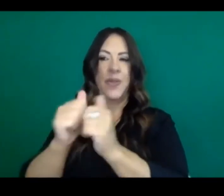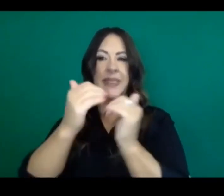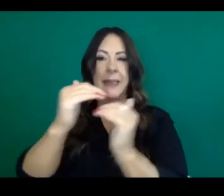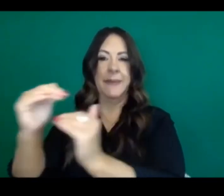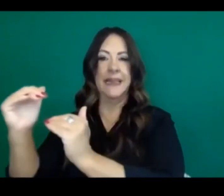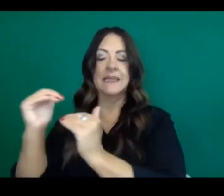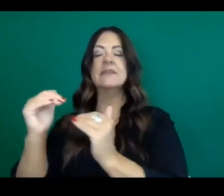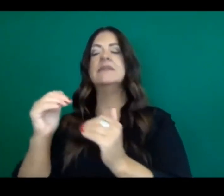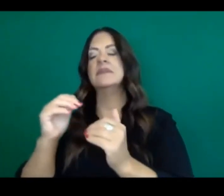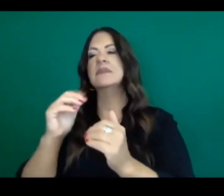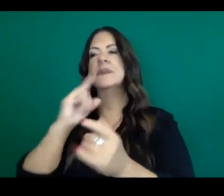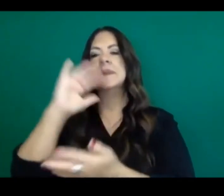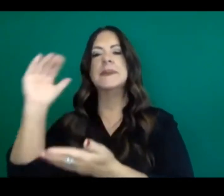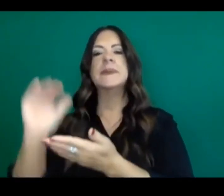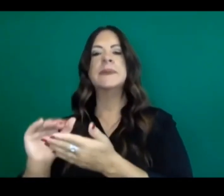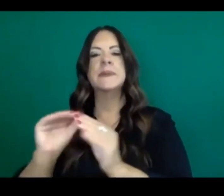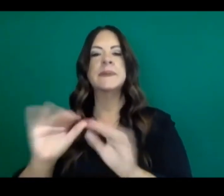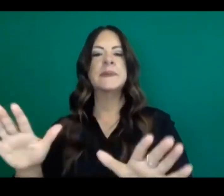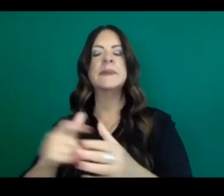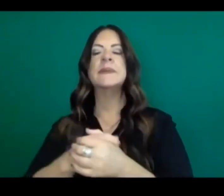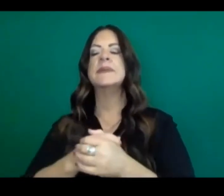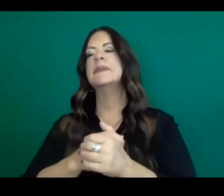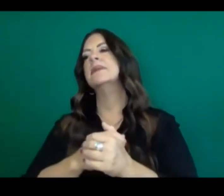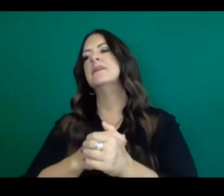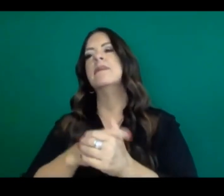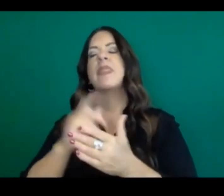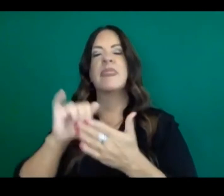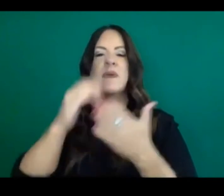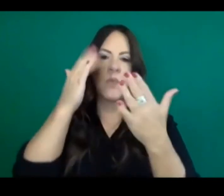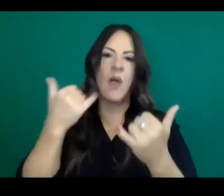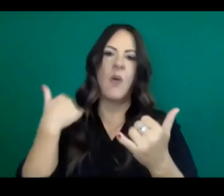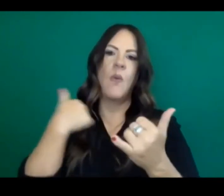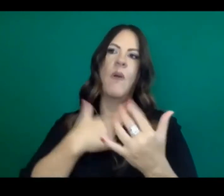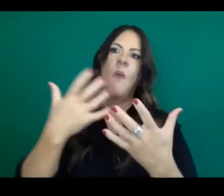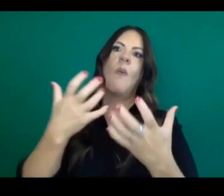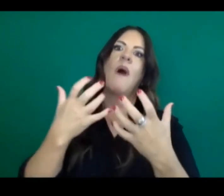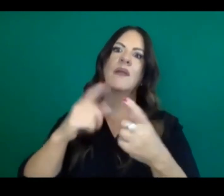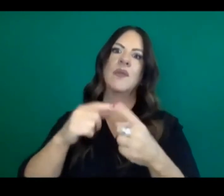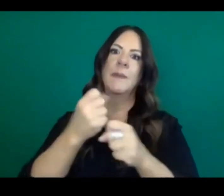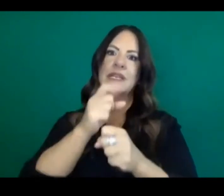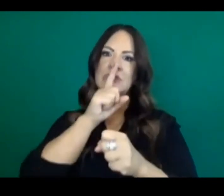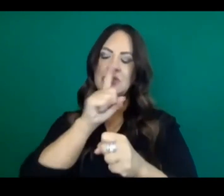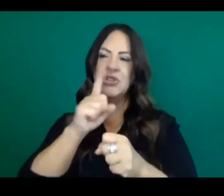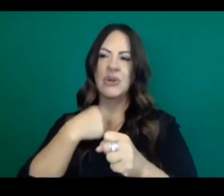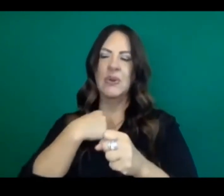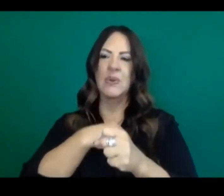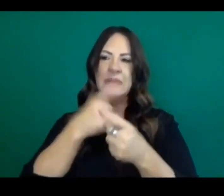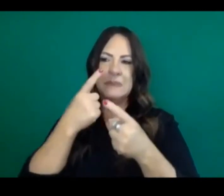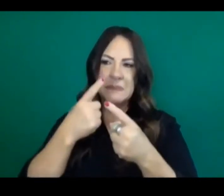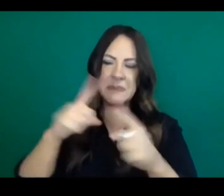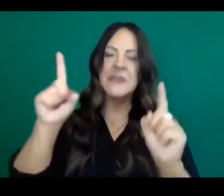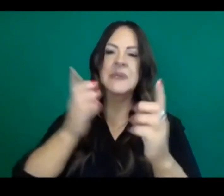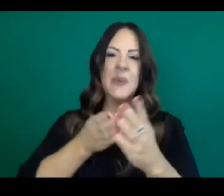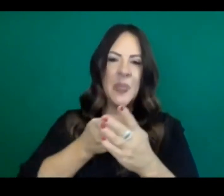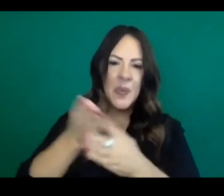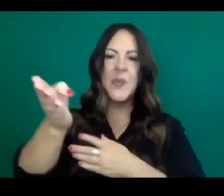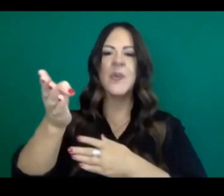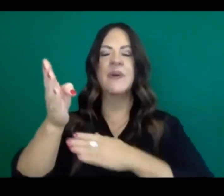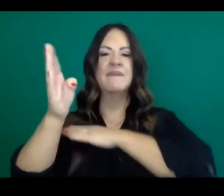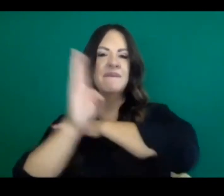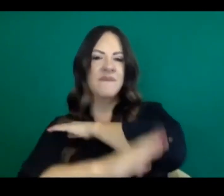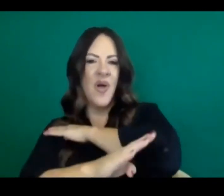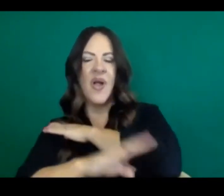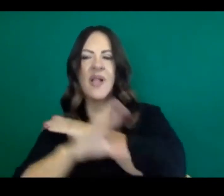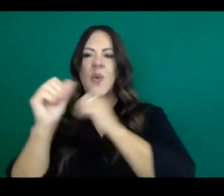our different economic sectors so we can really get through the fall and winter with a great deal of success